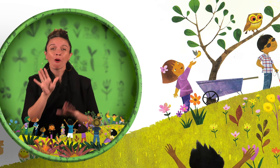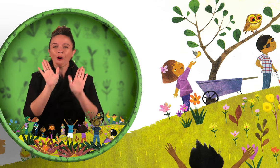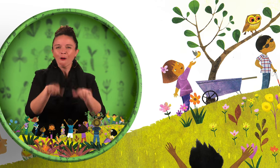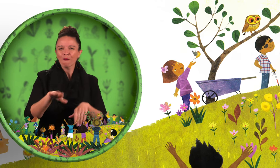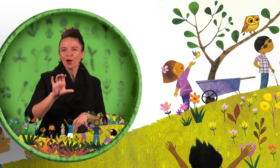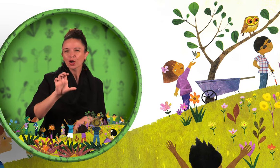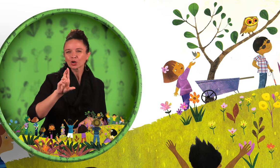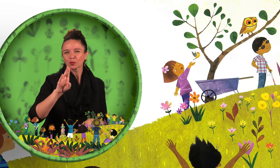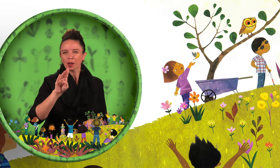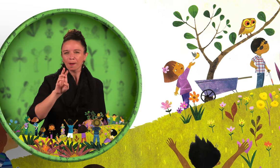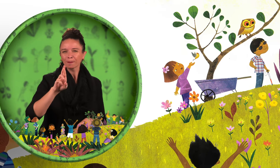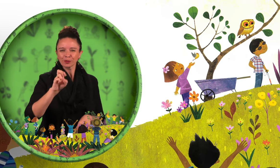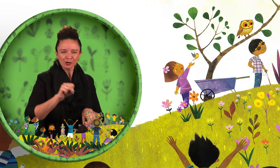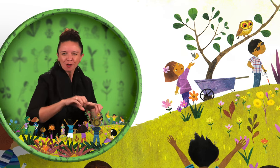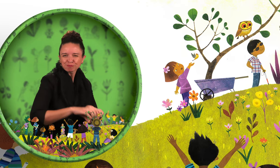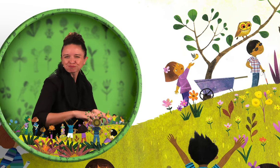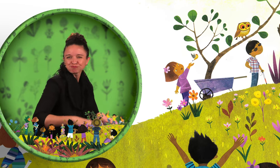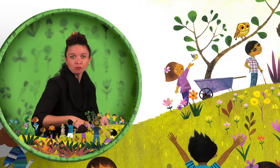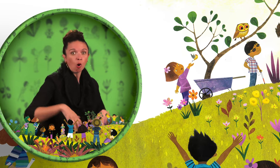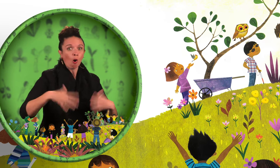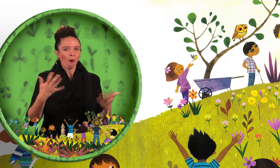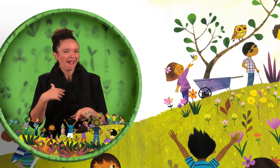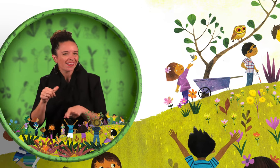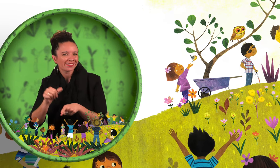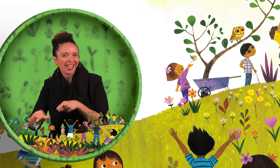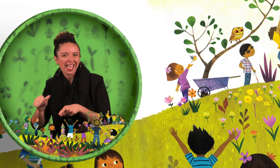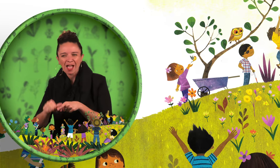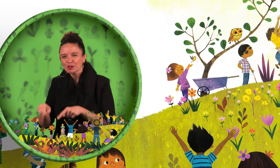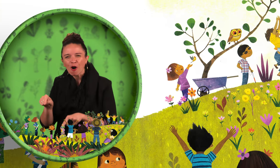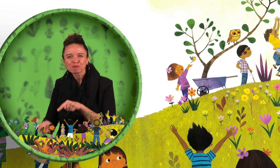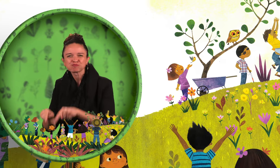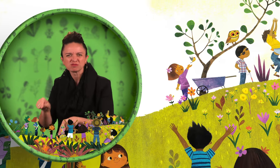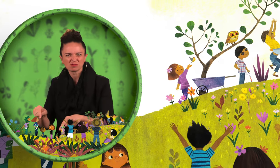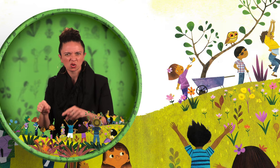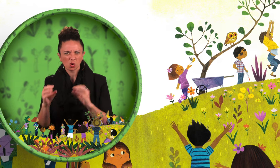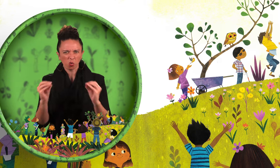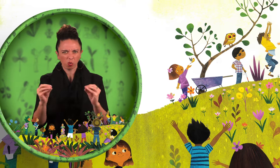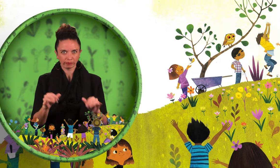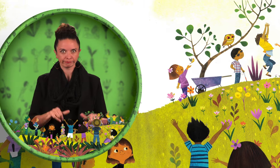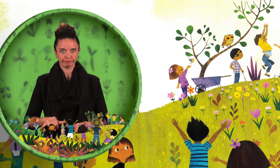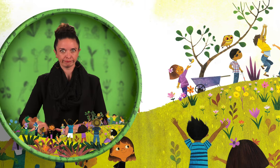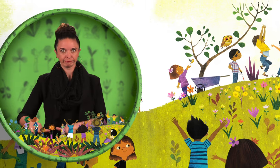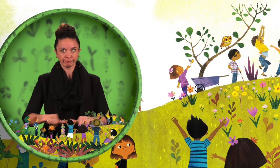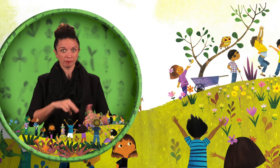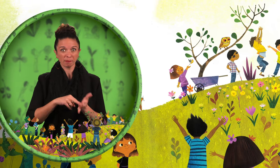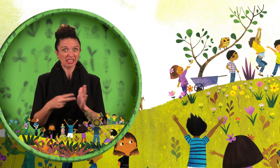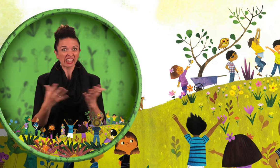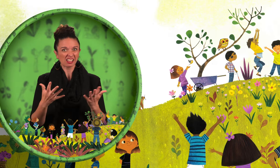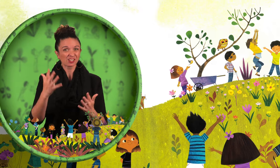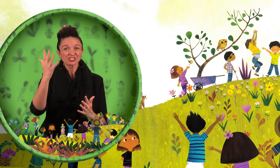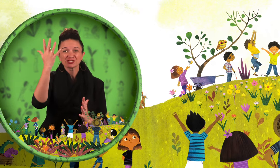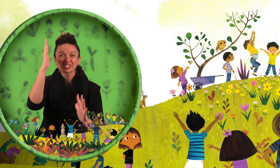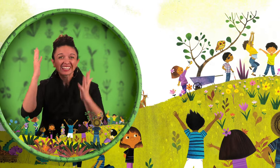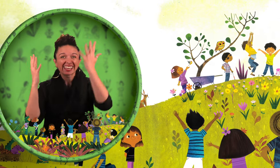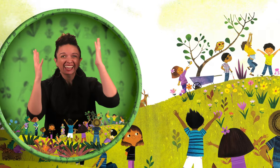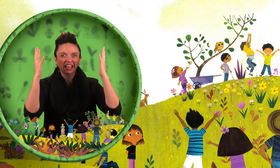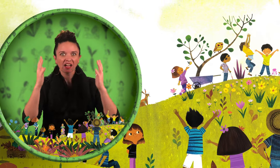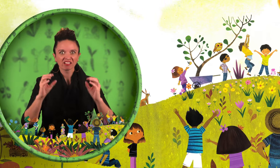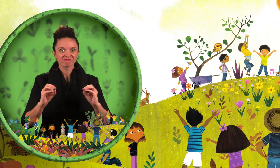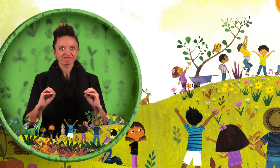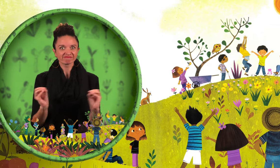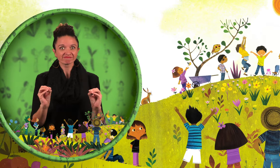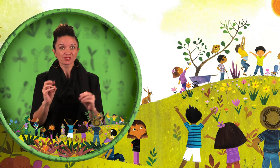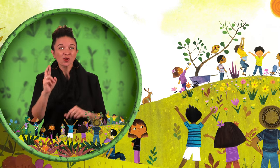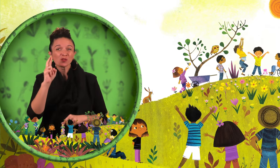mean no trees or roses or sunflowers. Just like in our garden, all the